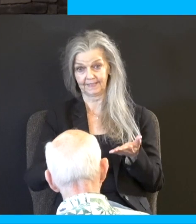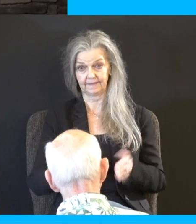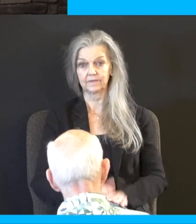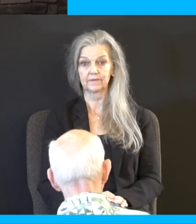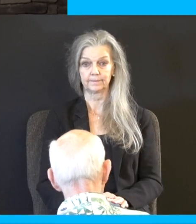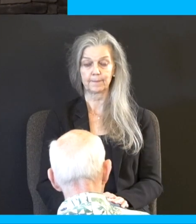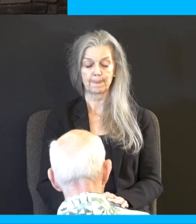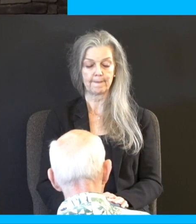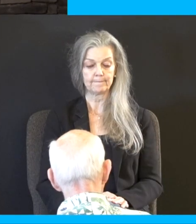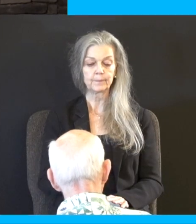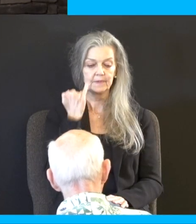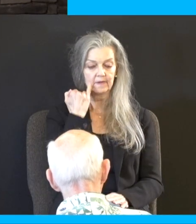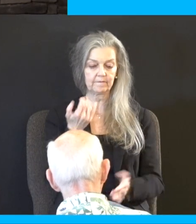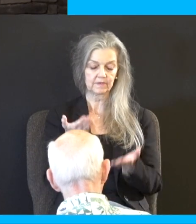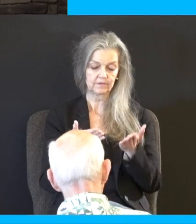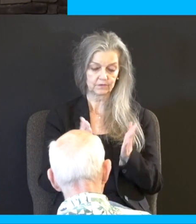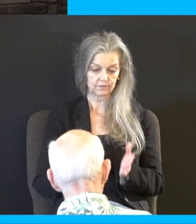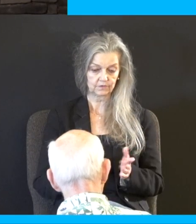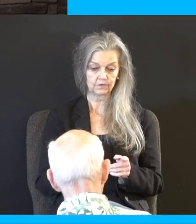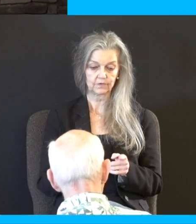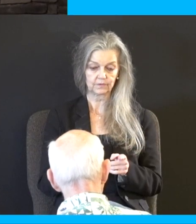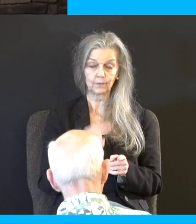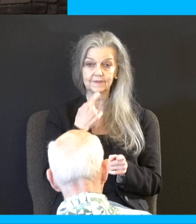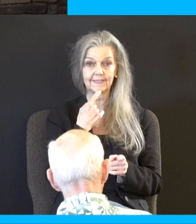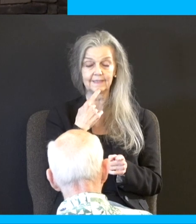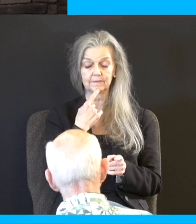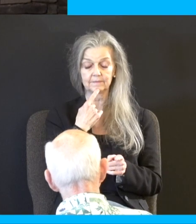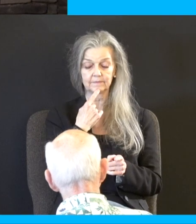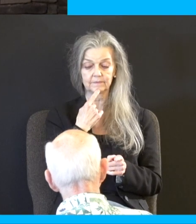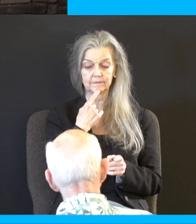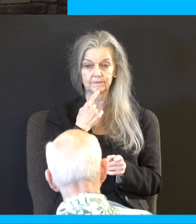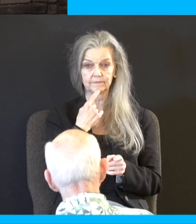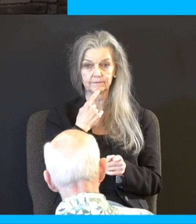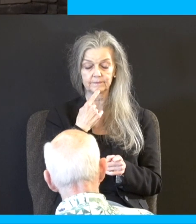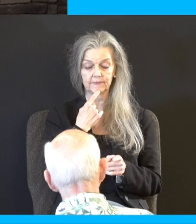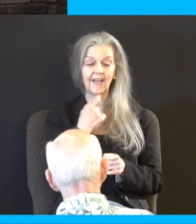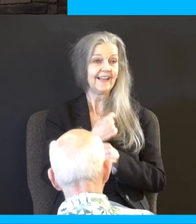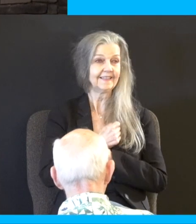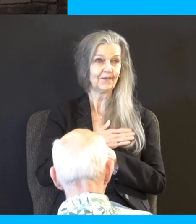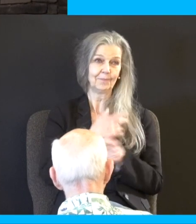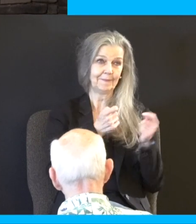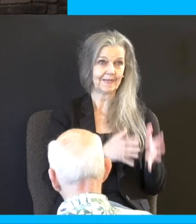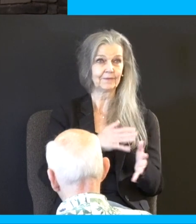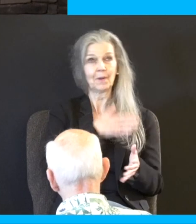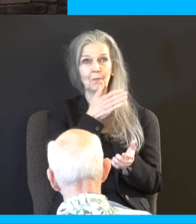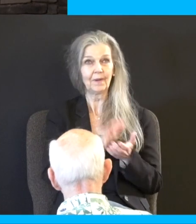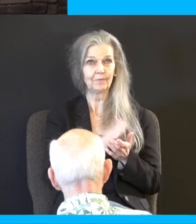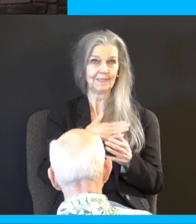And if the servant shall plainly say, verse 5, I love my master, my wife, and my children, I will